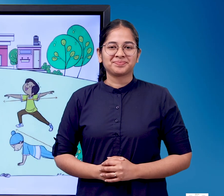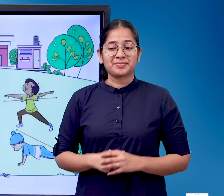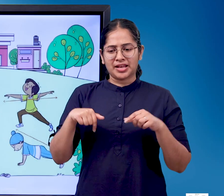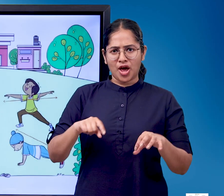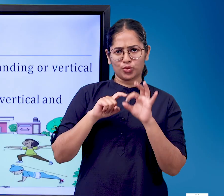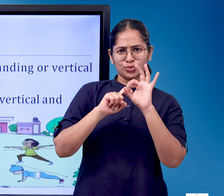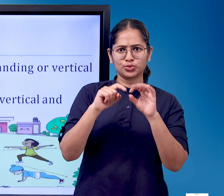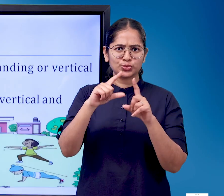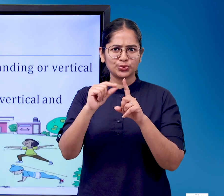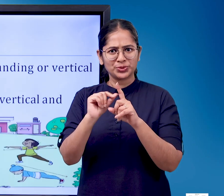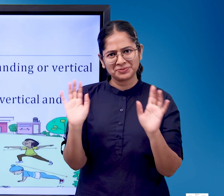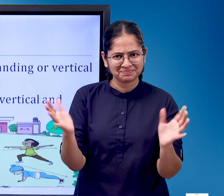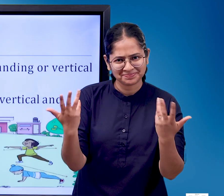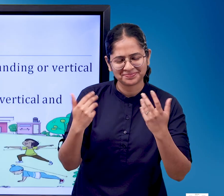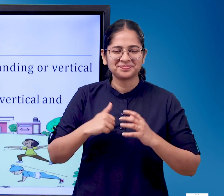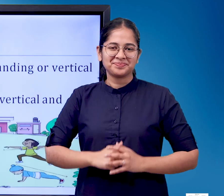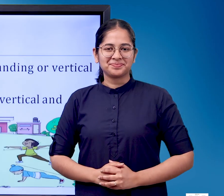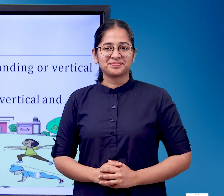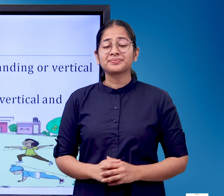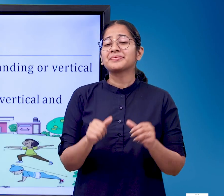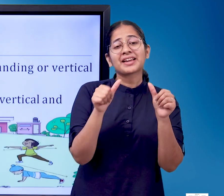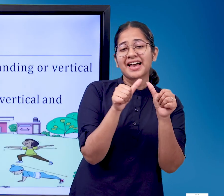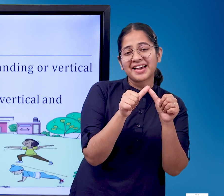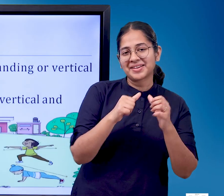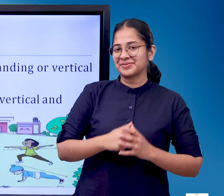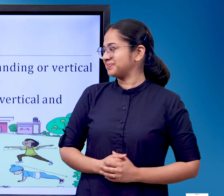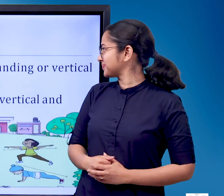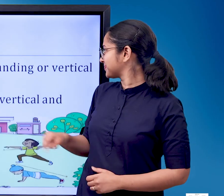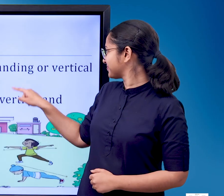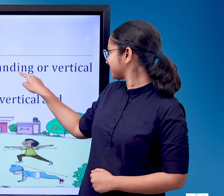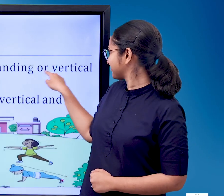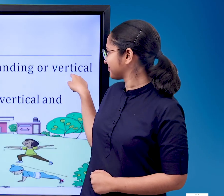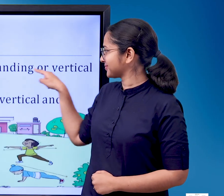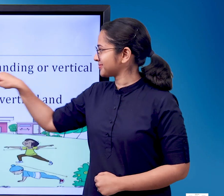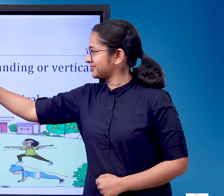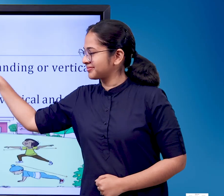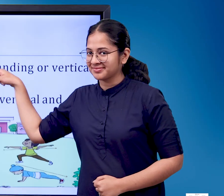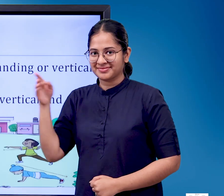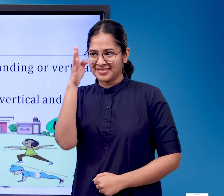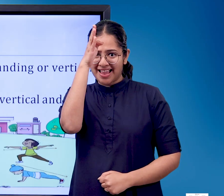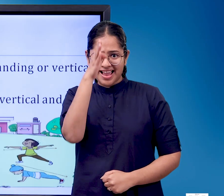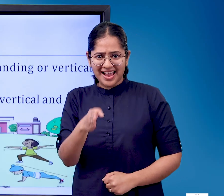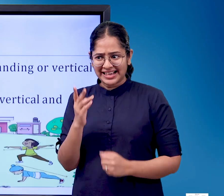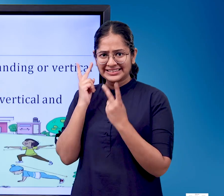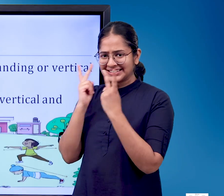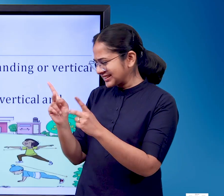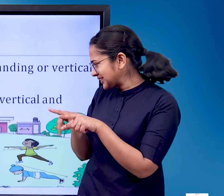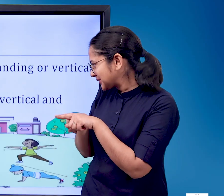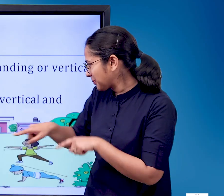Let us do A. Circle the asanas with standing or vertical lines